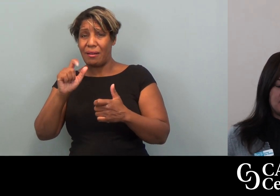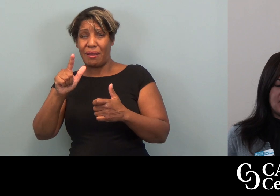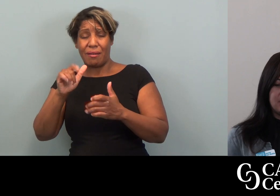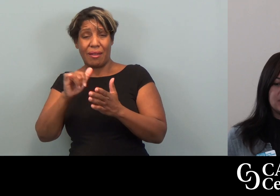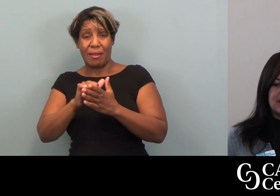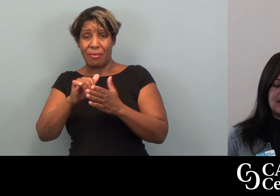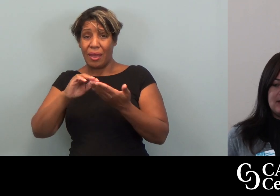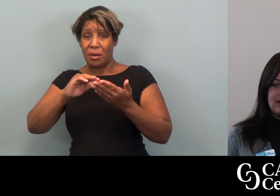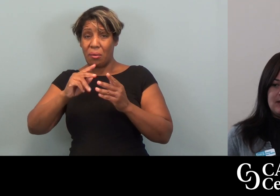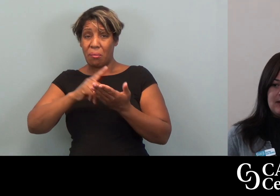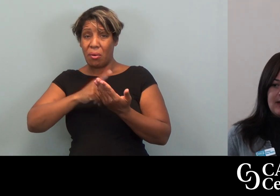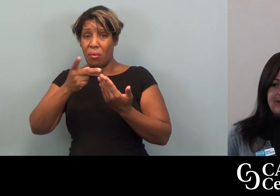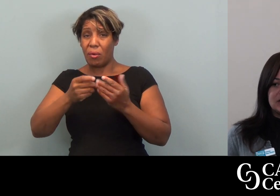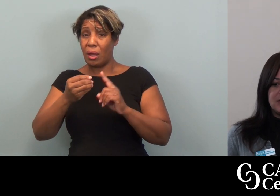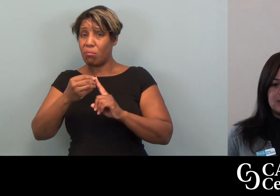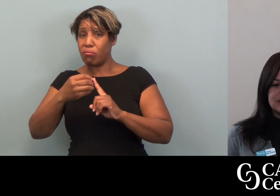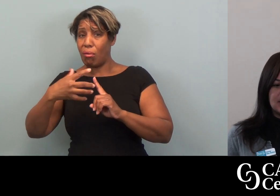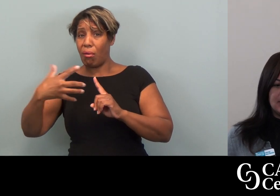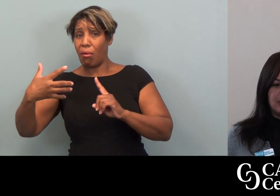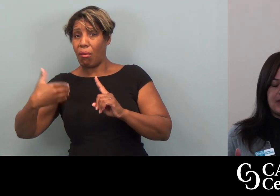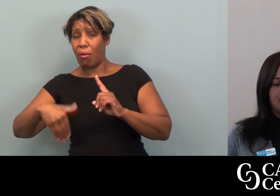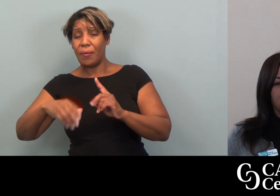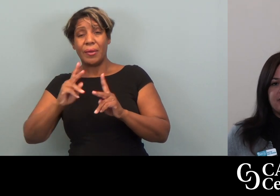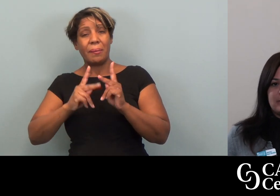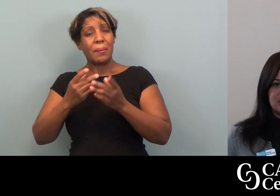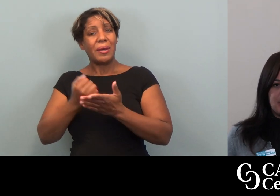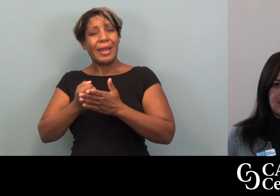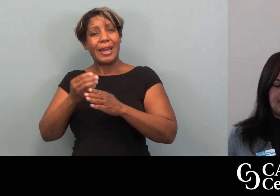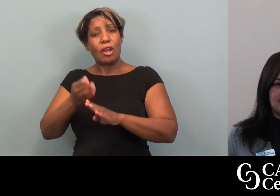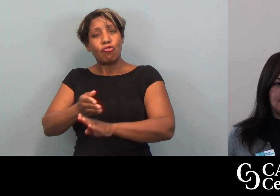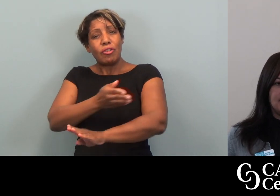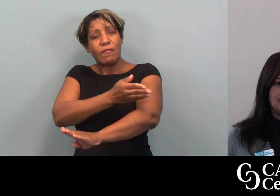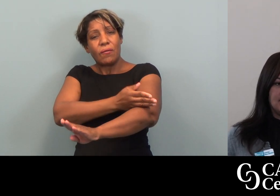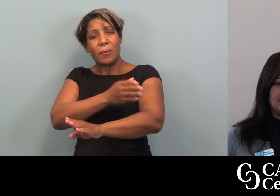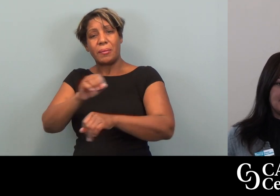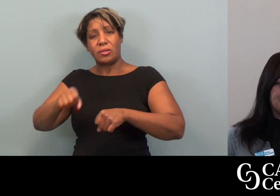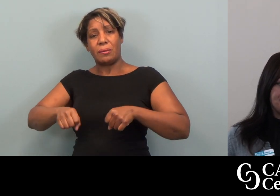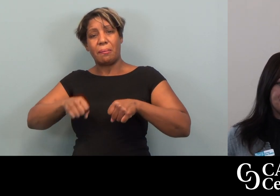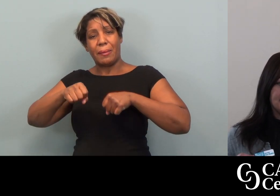grown exponentially. And these folks, you know, they get a refurbished bike.